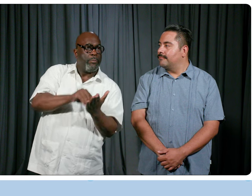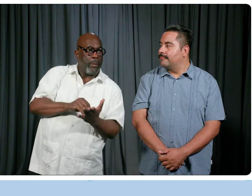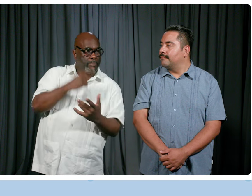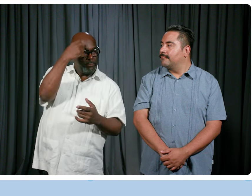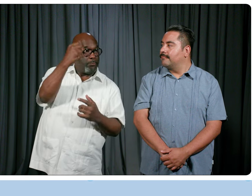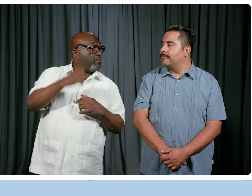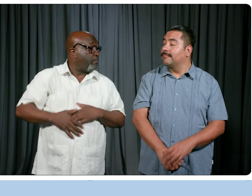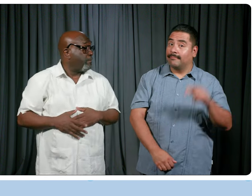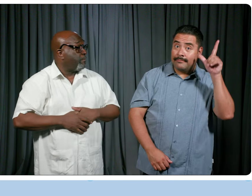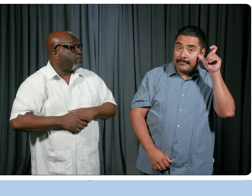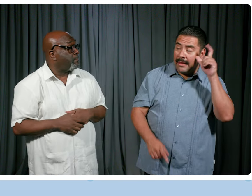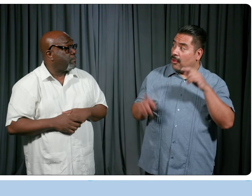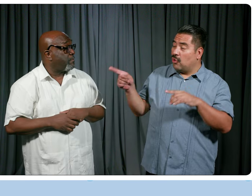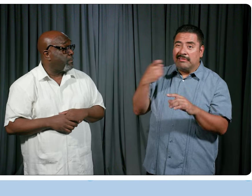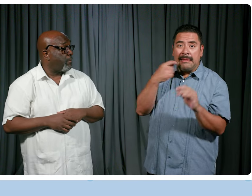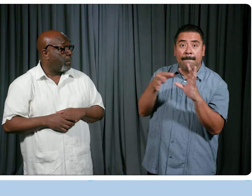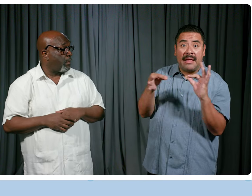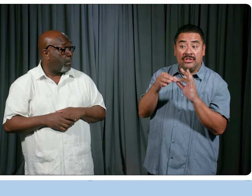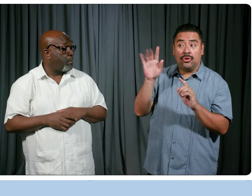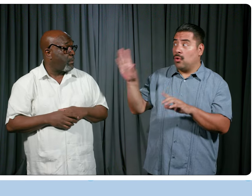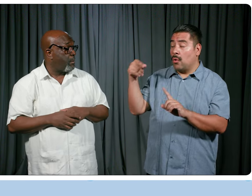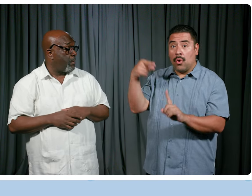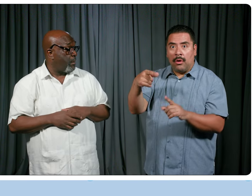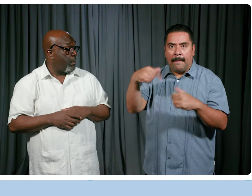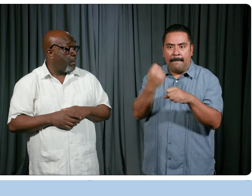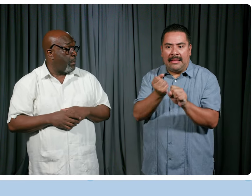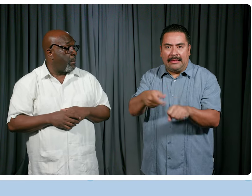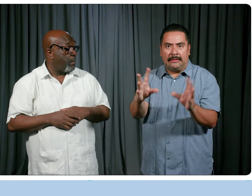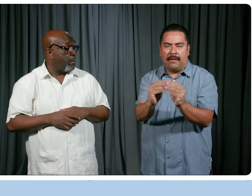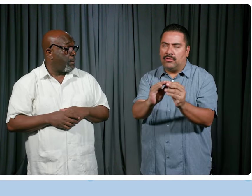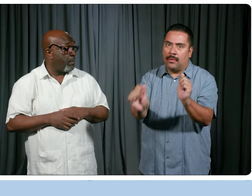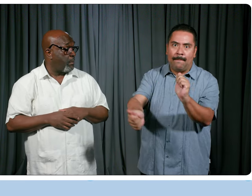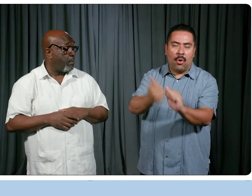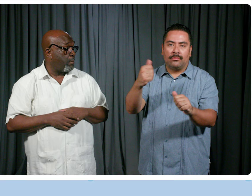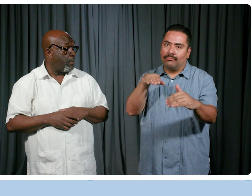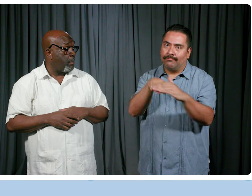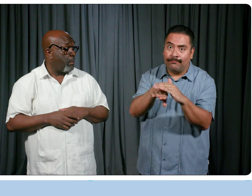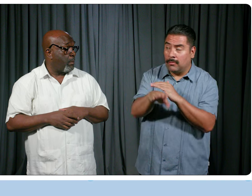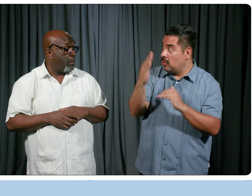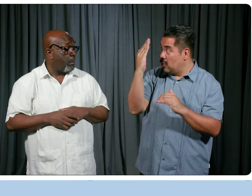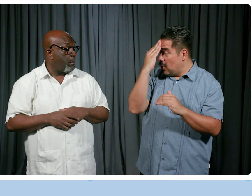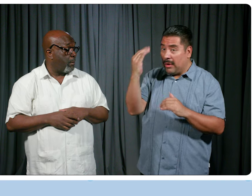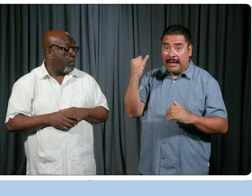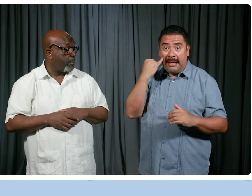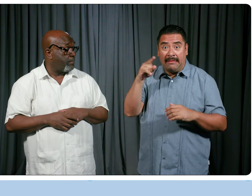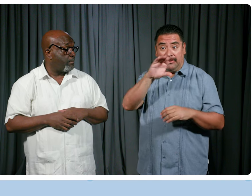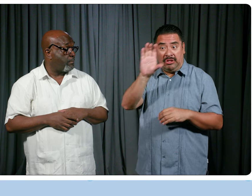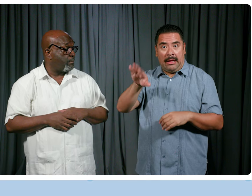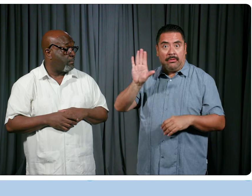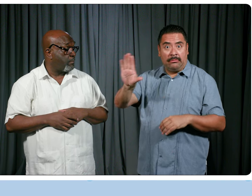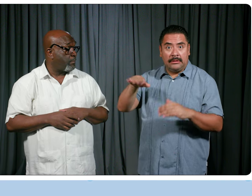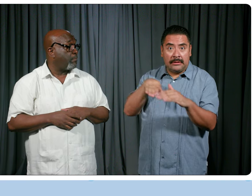the goal was for this to be the most accessible convention that we've had. Do you know if the accessibility within the city of Chicago,